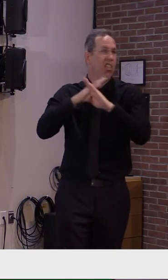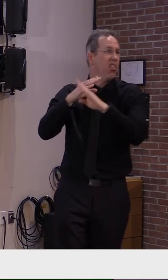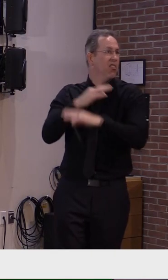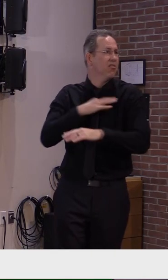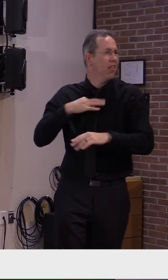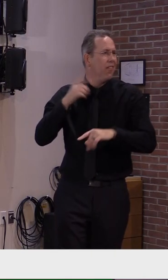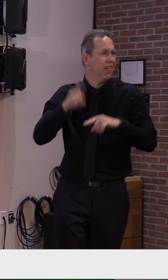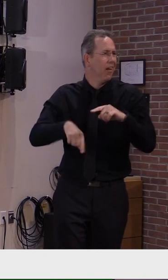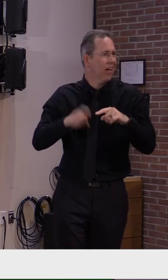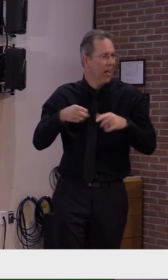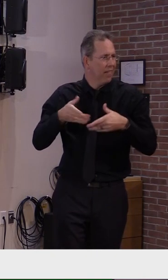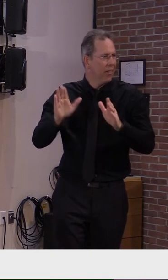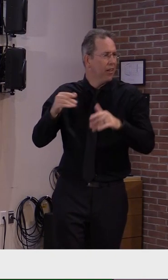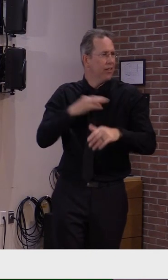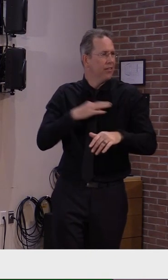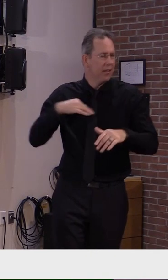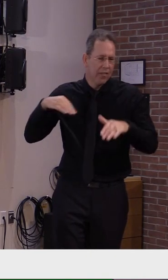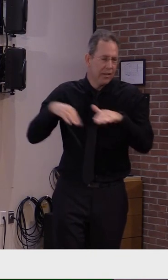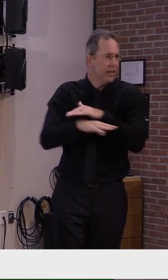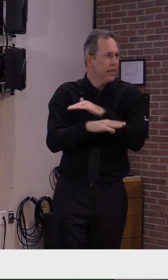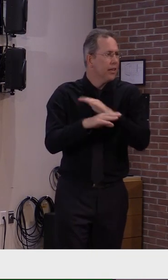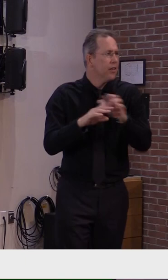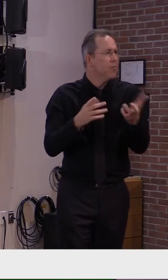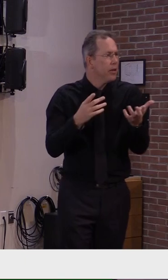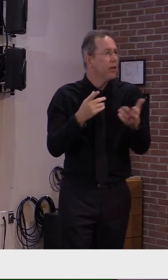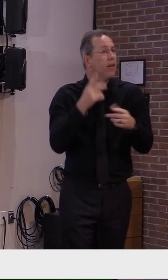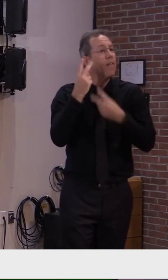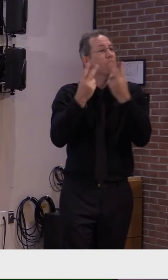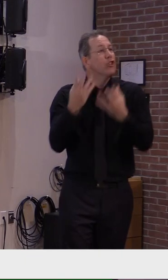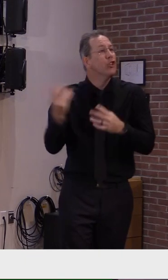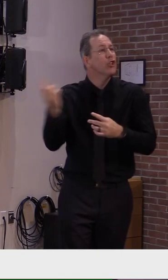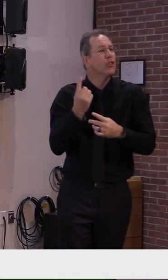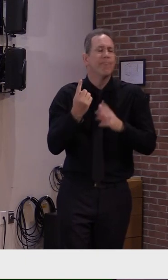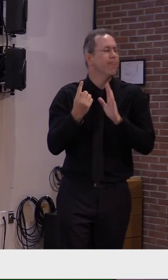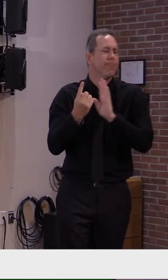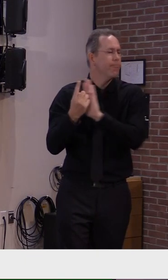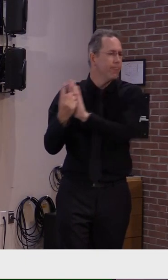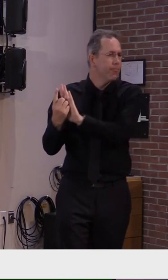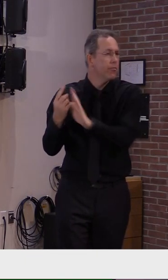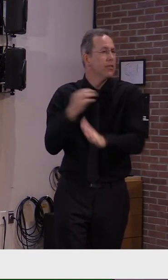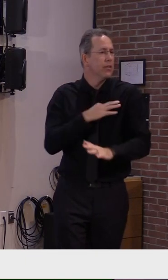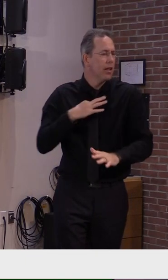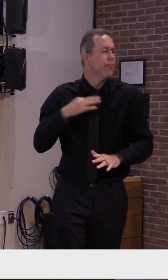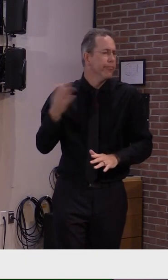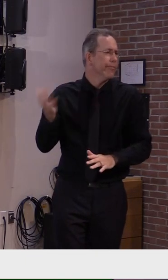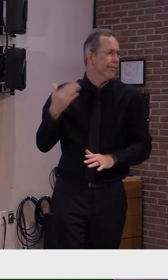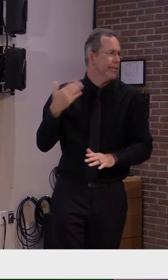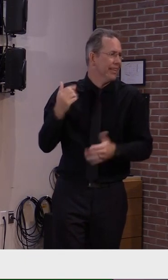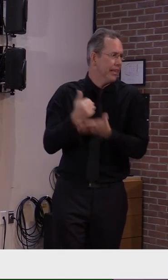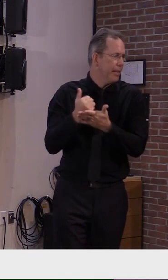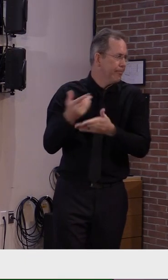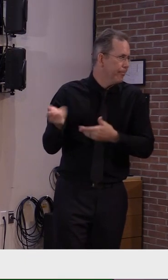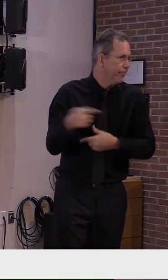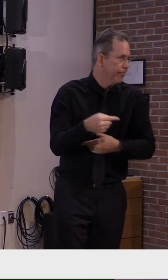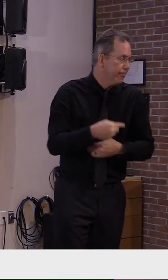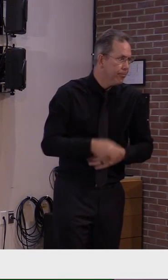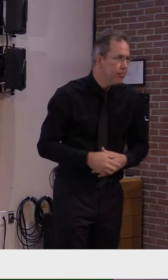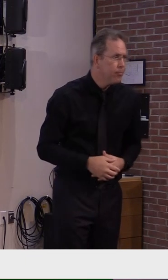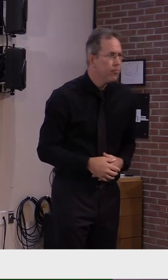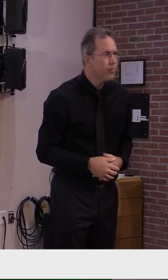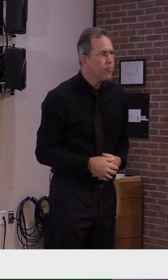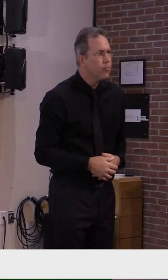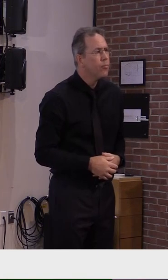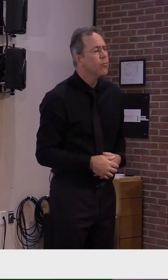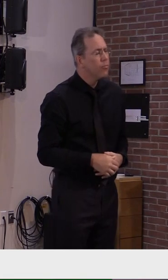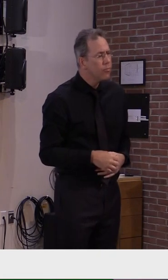We have advised our long-term care administrators of this flexibility that we believe